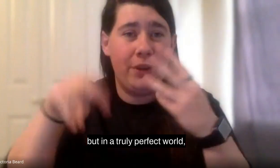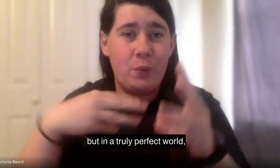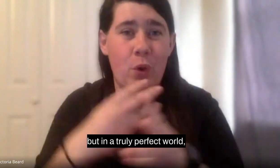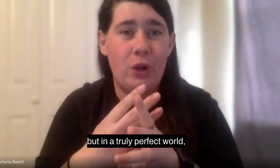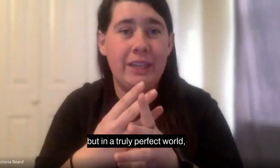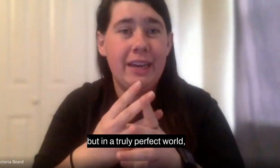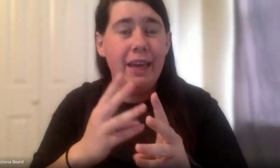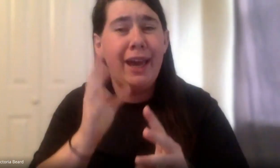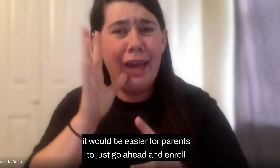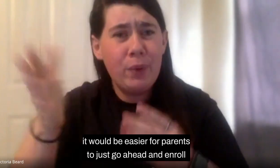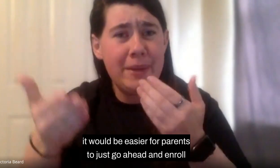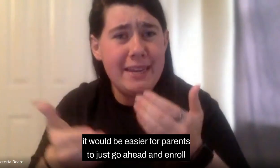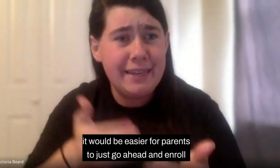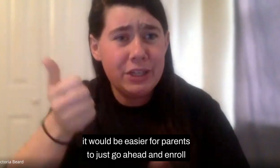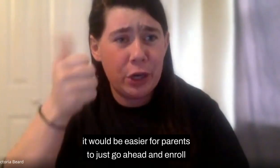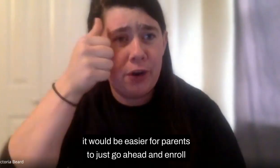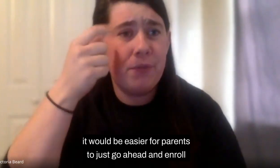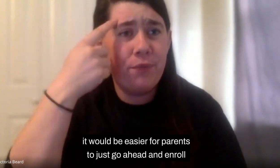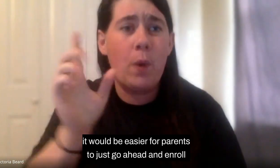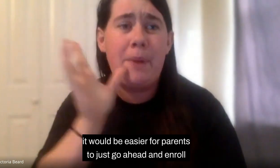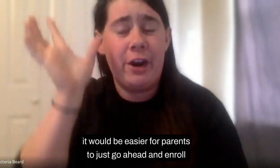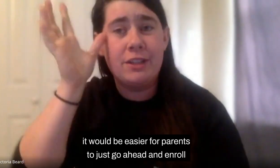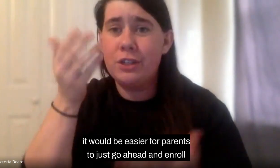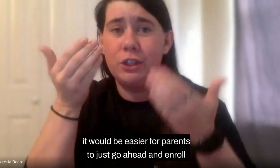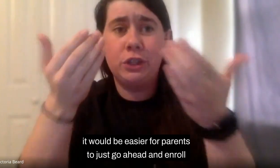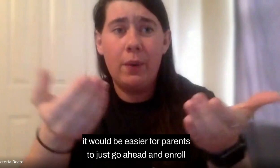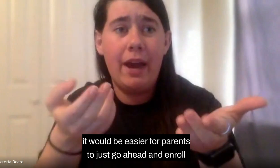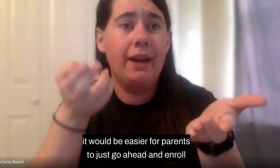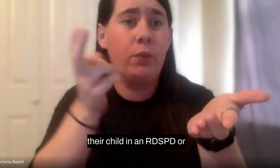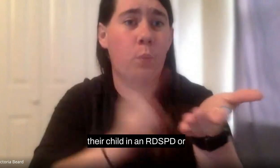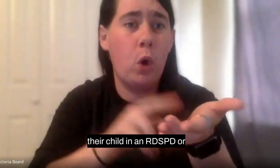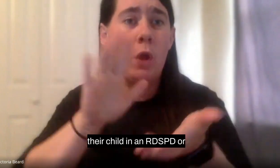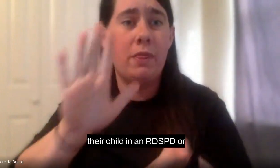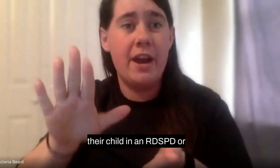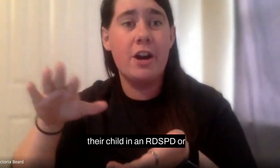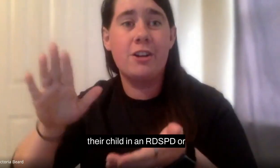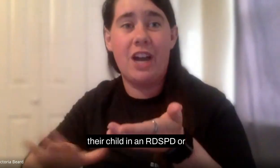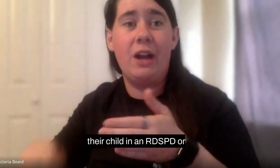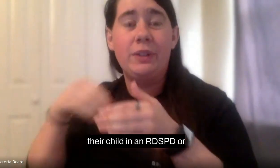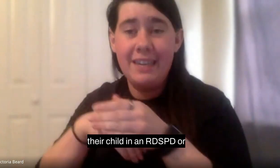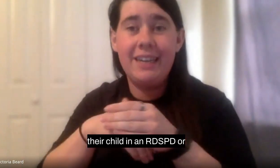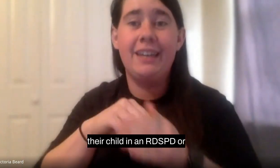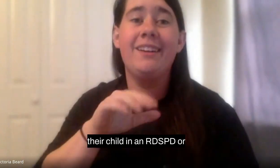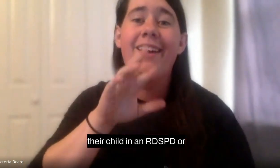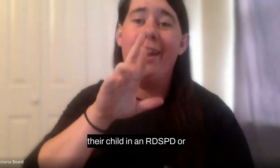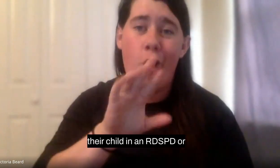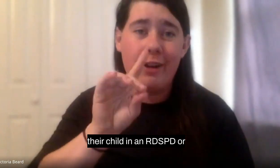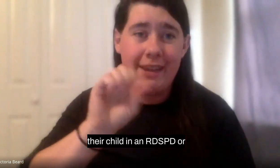world, it would be easier for parents to just go ahead and enroll their child in an RDS